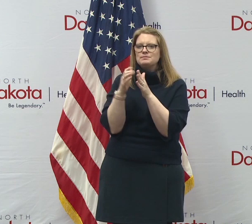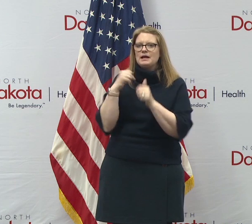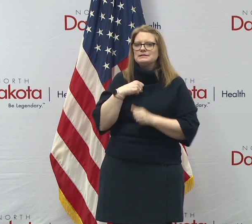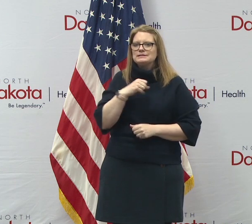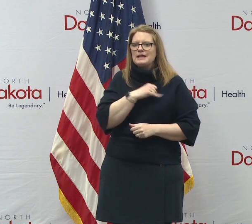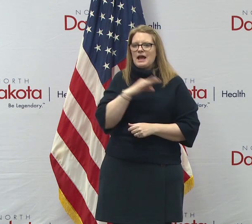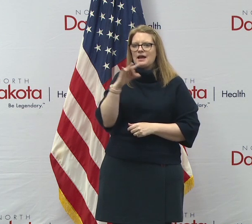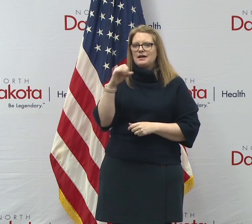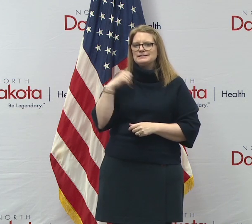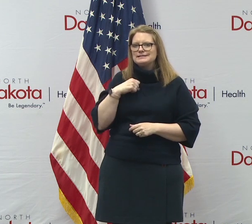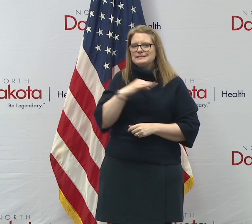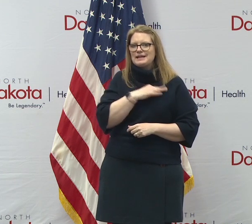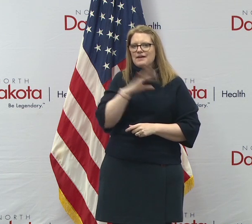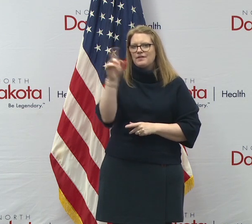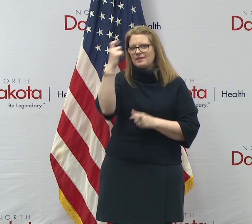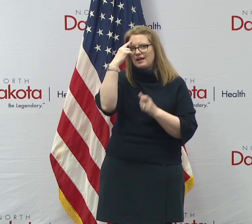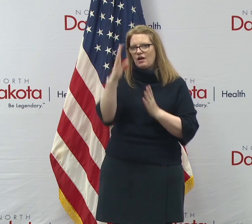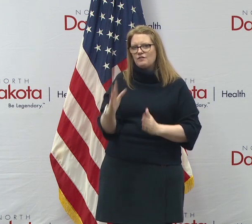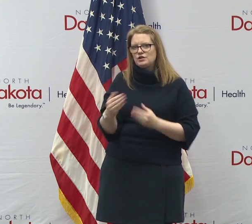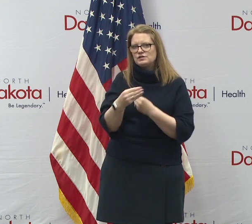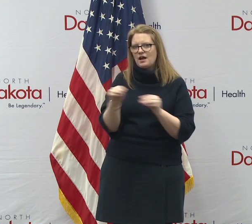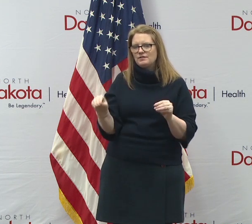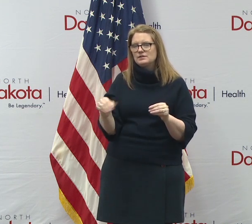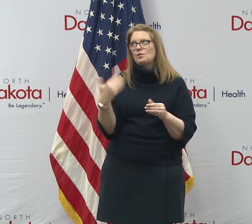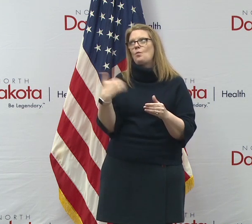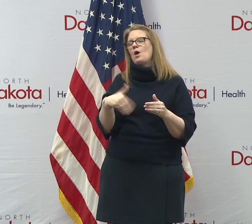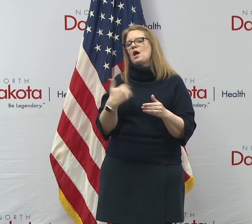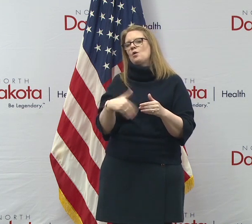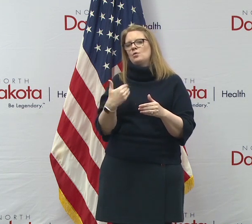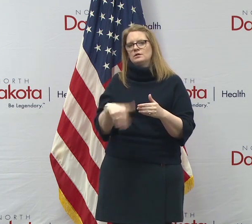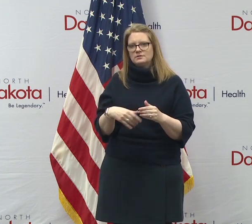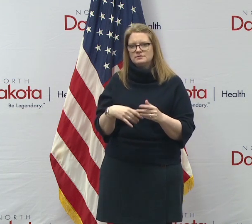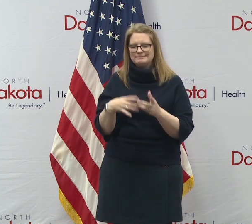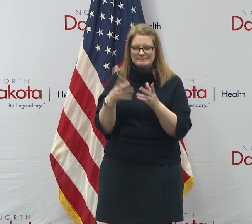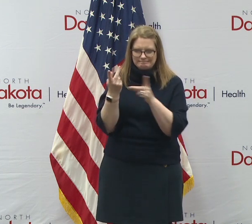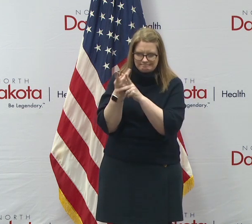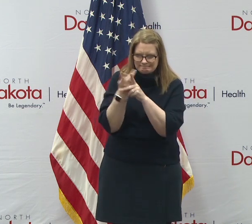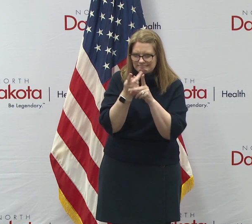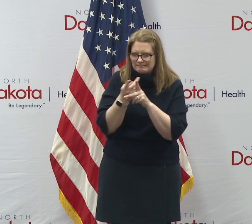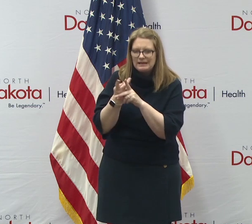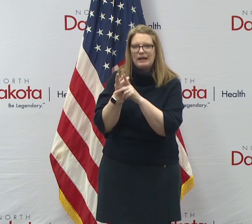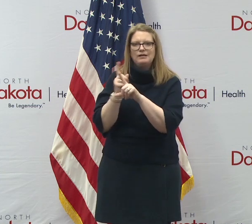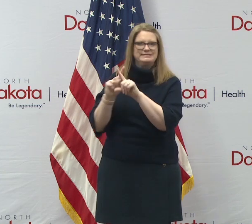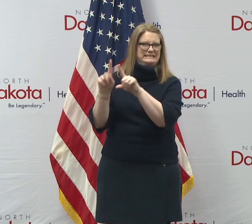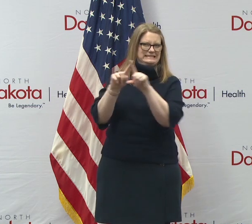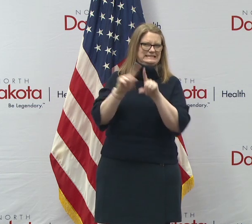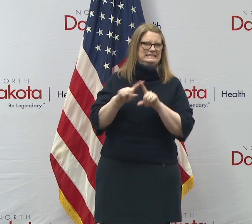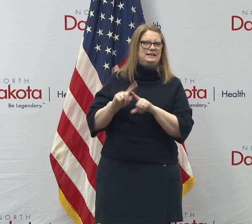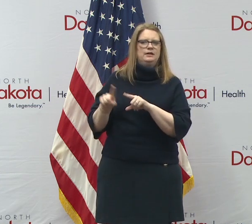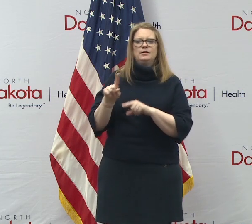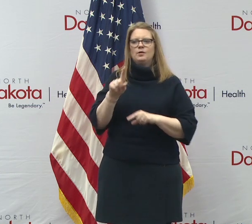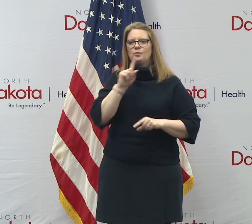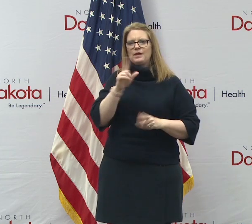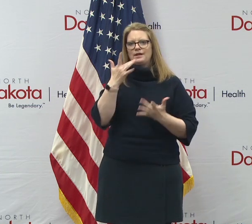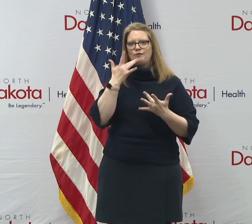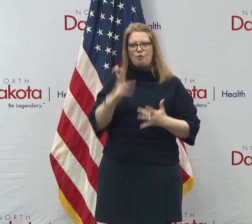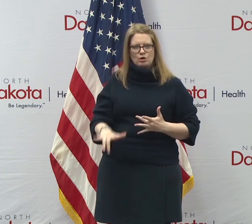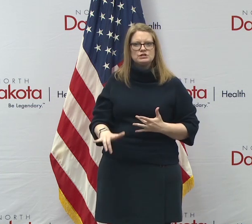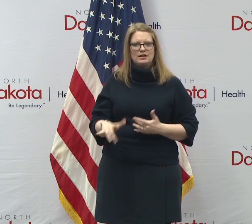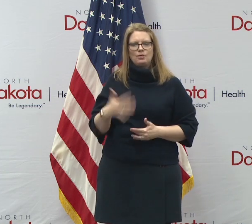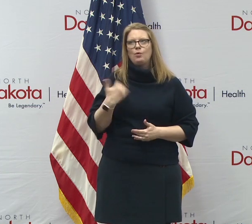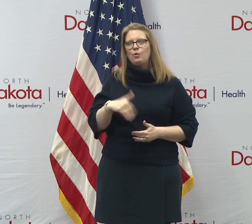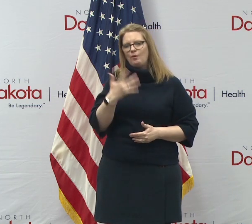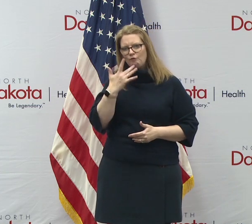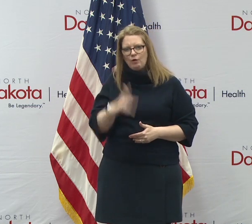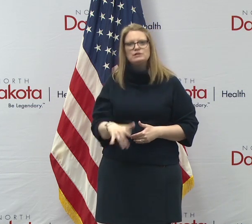governor's office, uh, who does great work every day, uh, you know, managing all kinds of things. But we're really fortunate to have such a great group of people that are